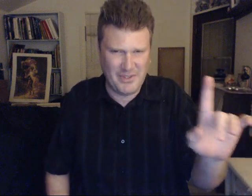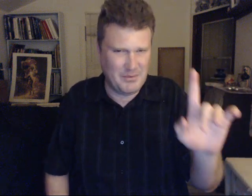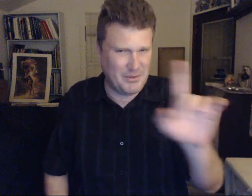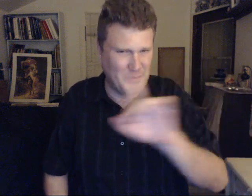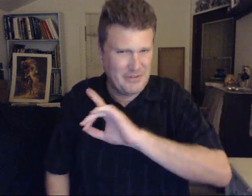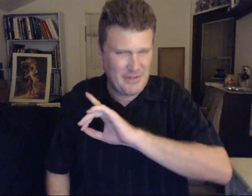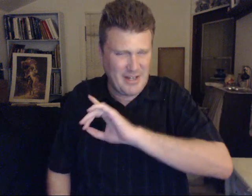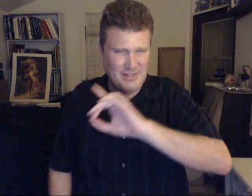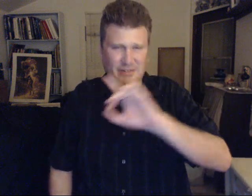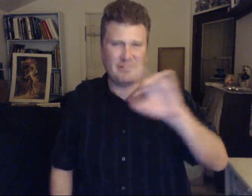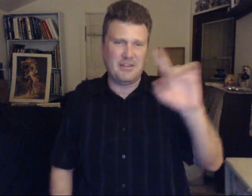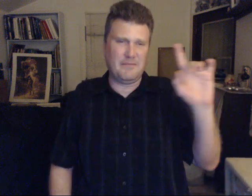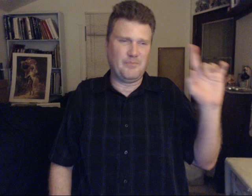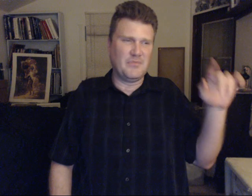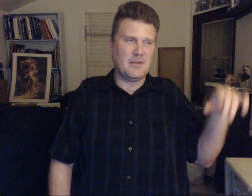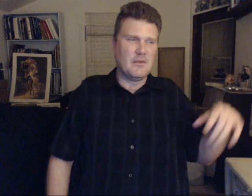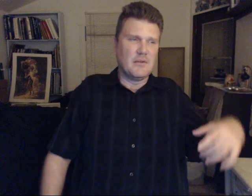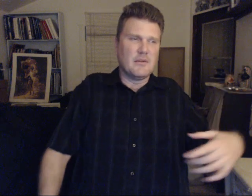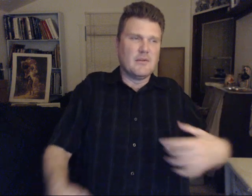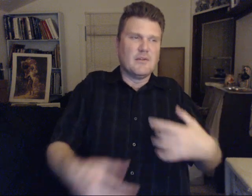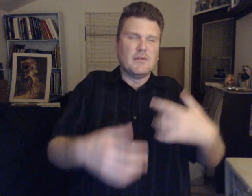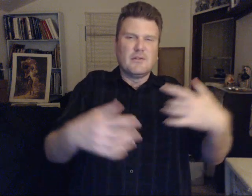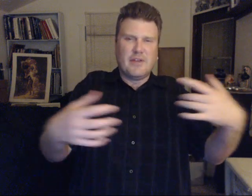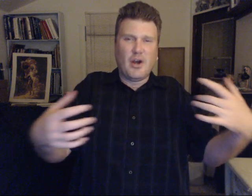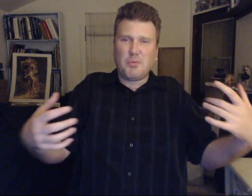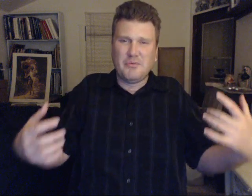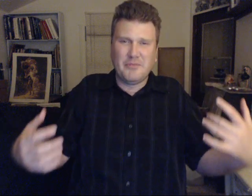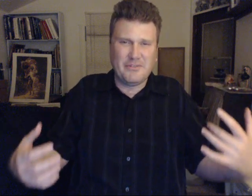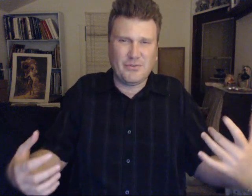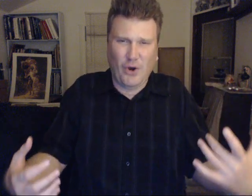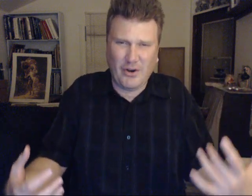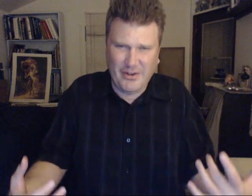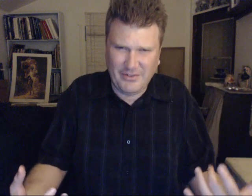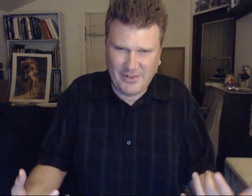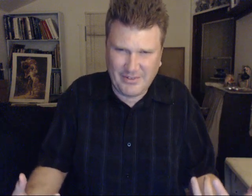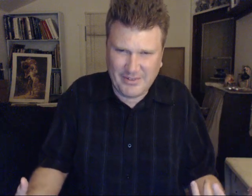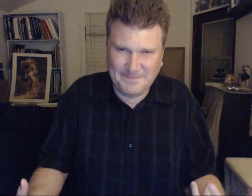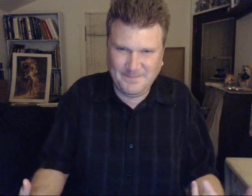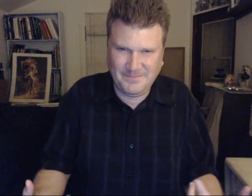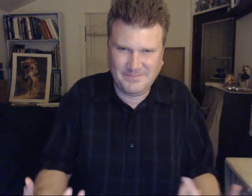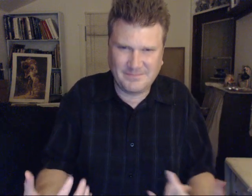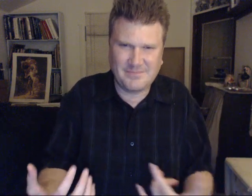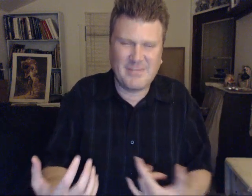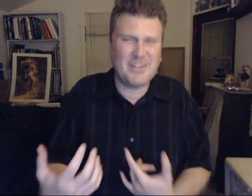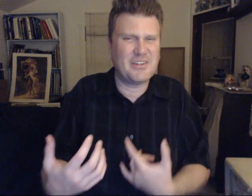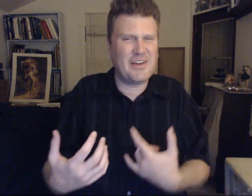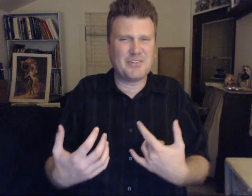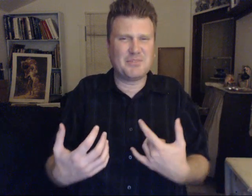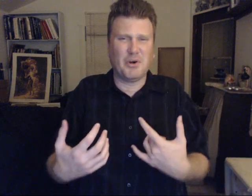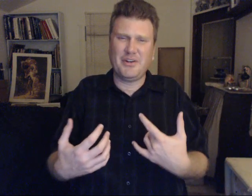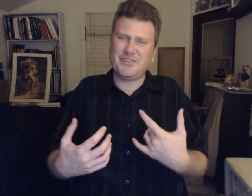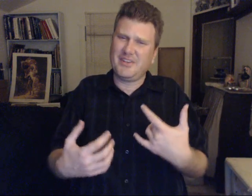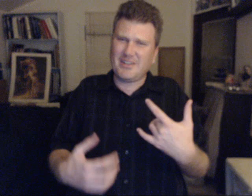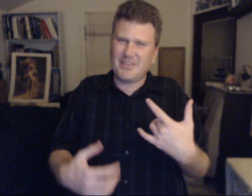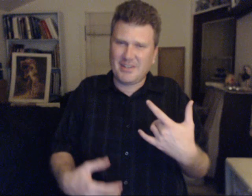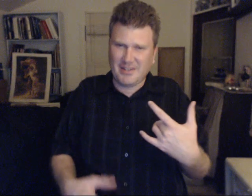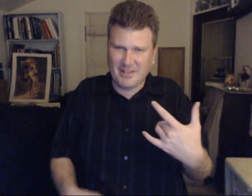them. Because we have had enough of them. They are primitive to our energies. They think they outsmart us. They think they can again.